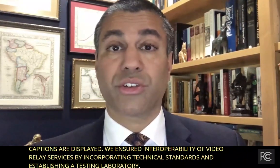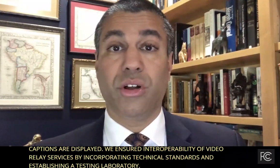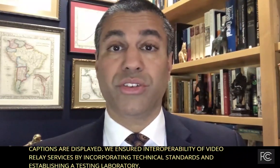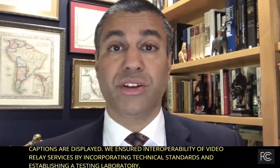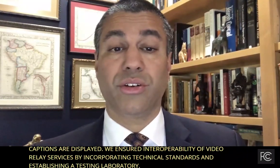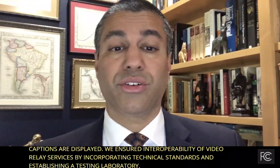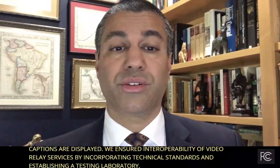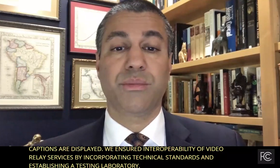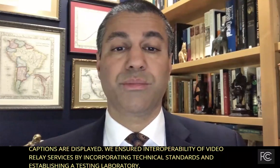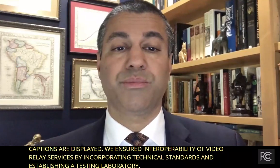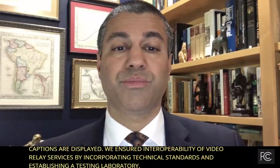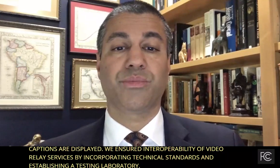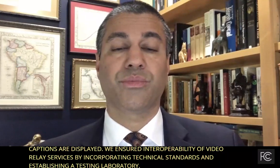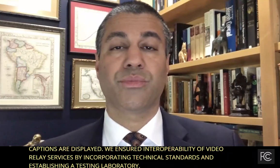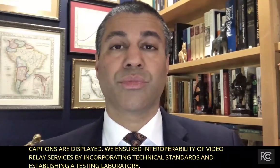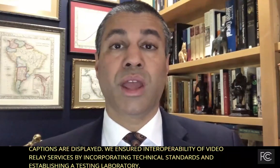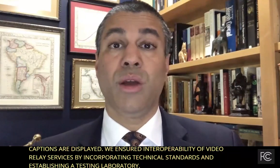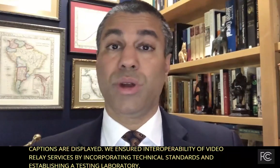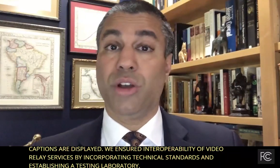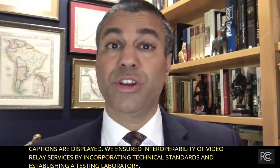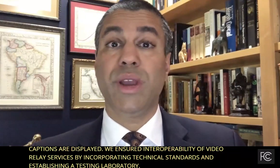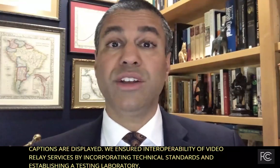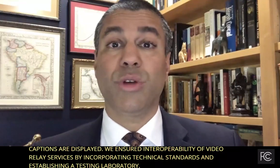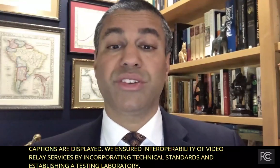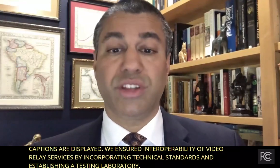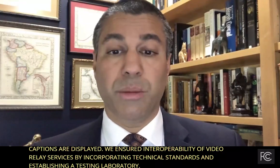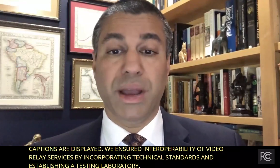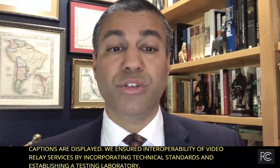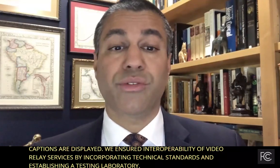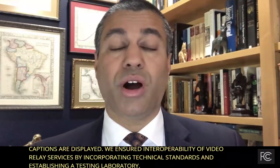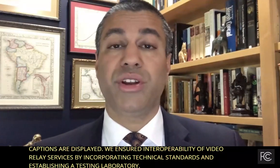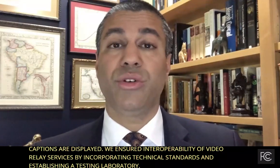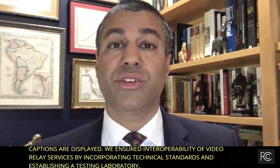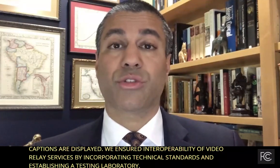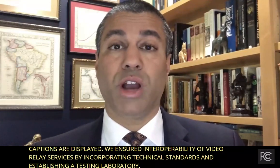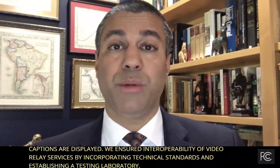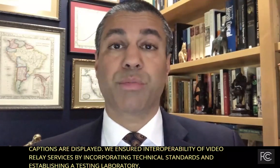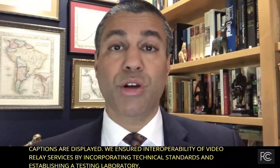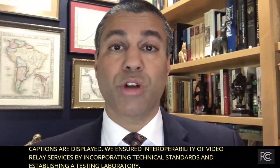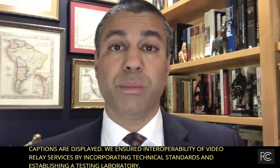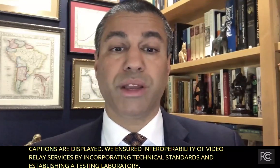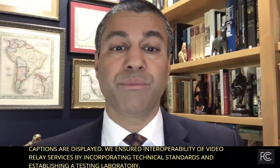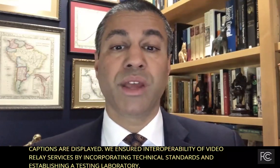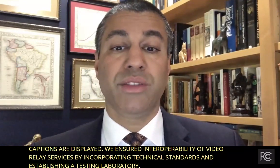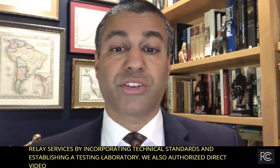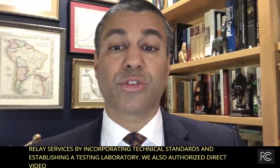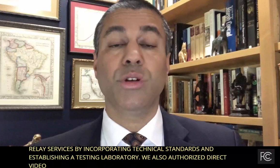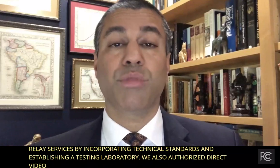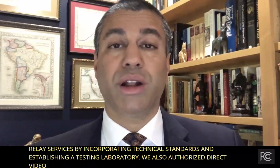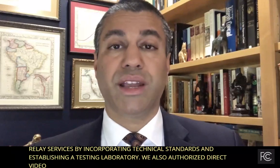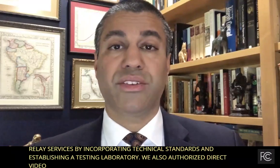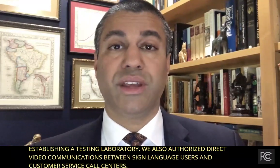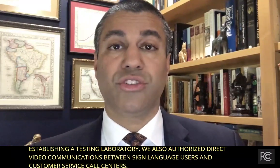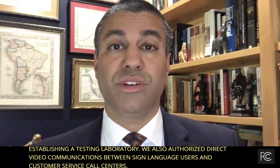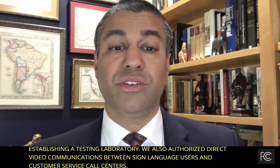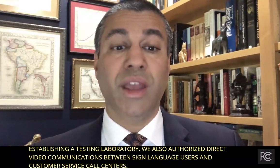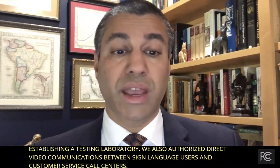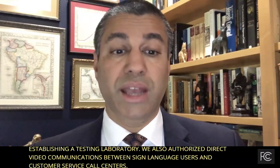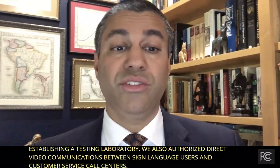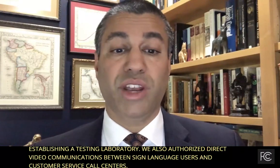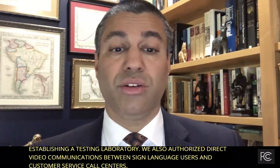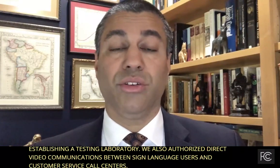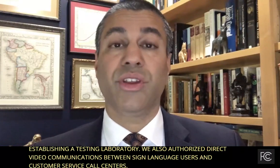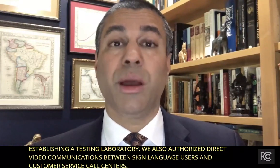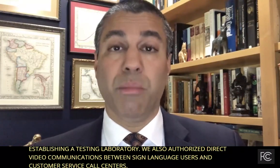service call centers. We also increased the amount of audio described programming that certain broadcast stations